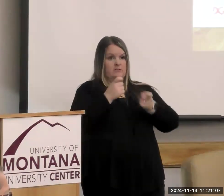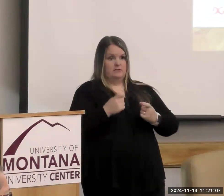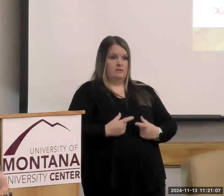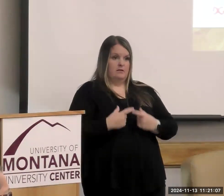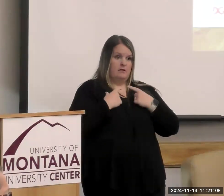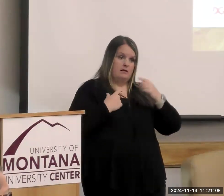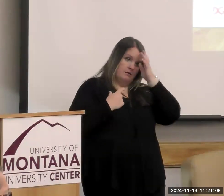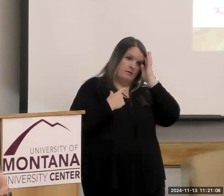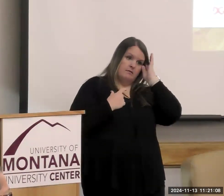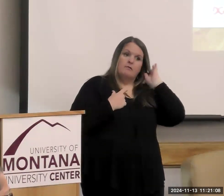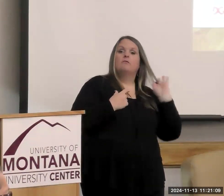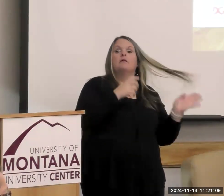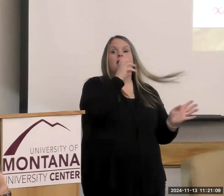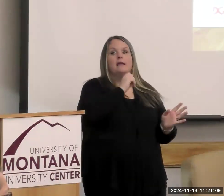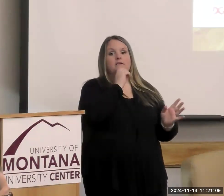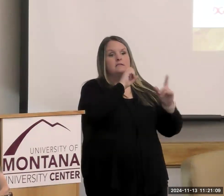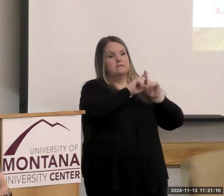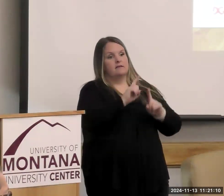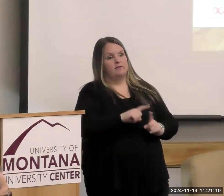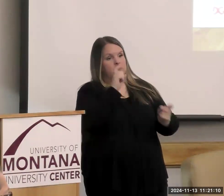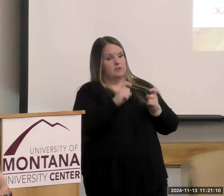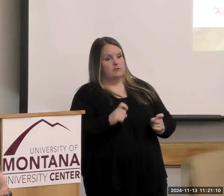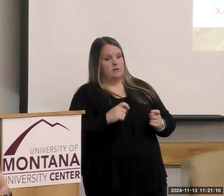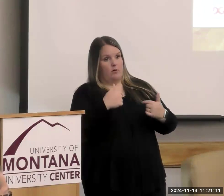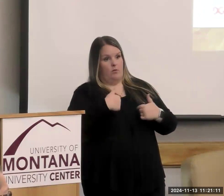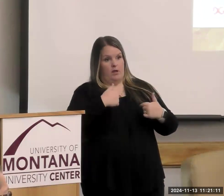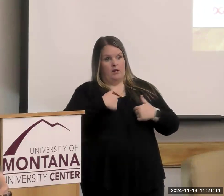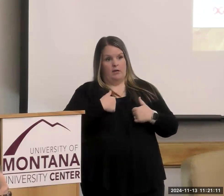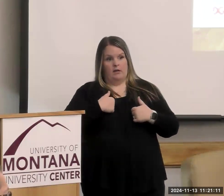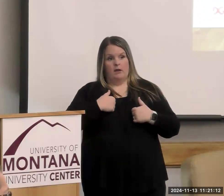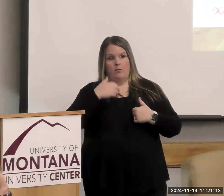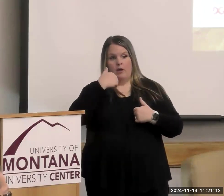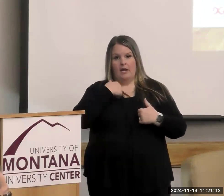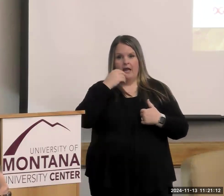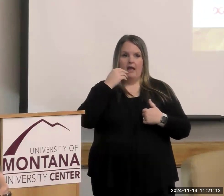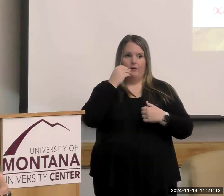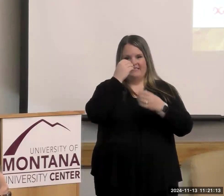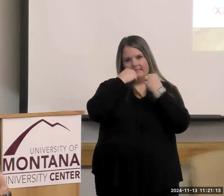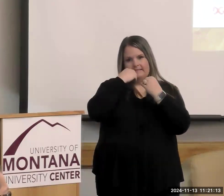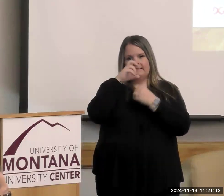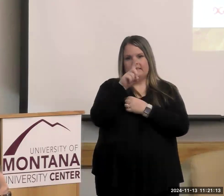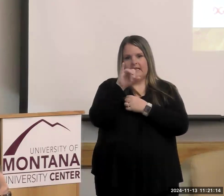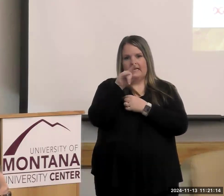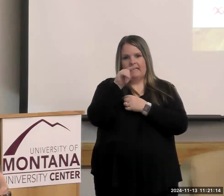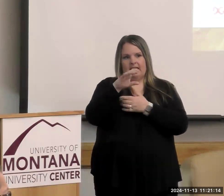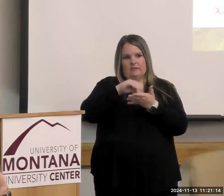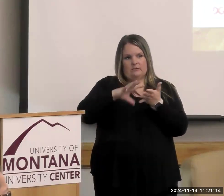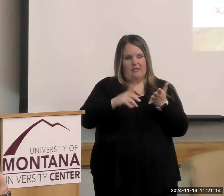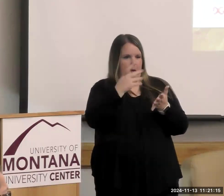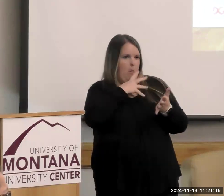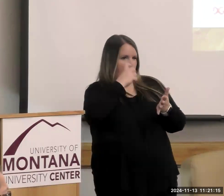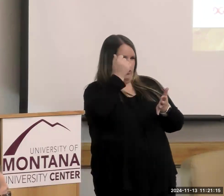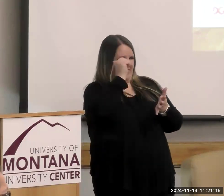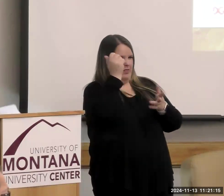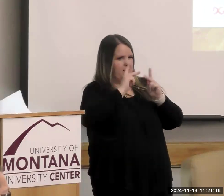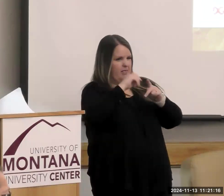With aging comes different changes. And when I was a dietetic student, and I was a little older than the rest of the people in the room,